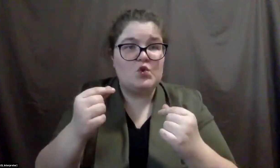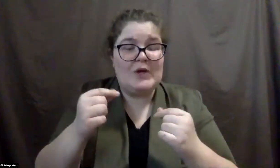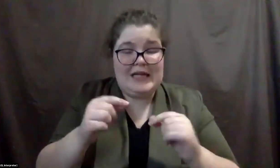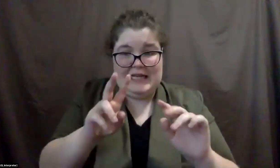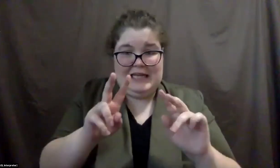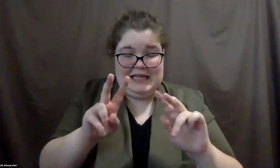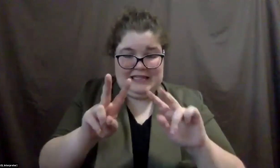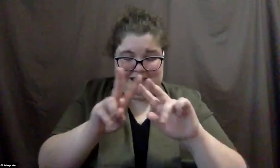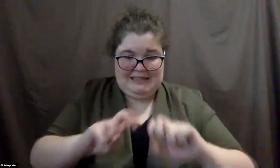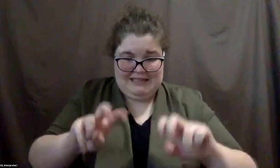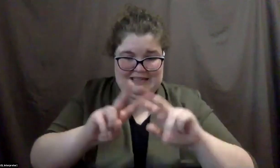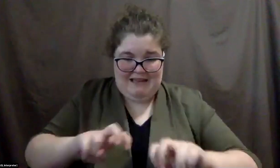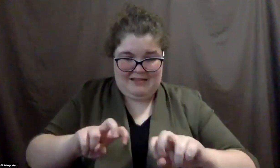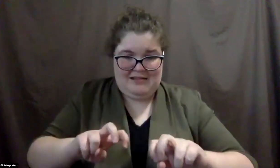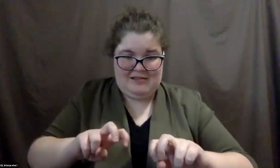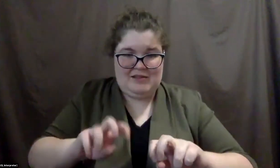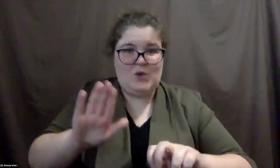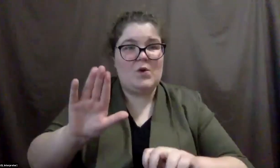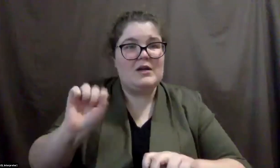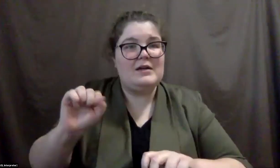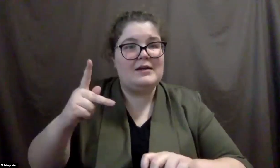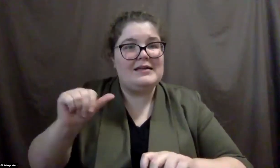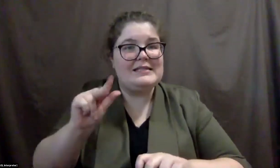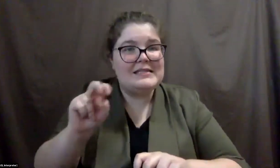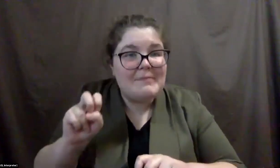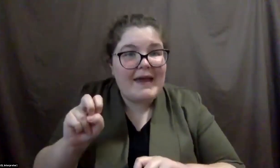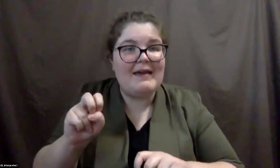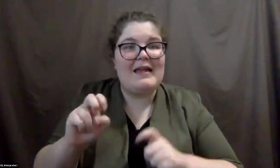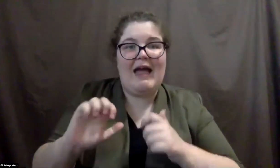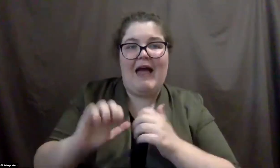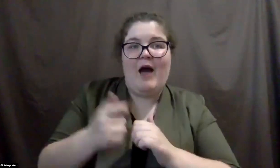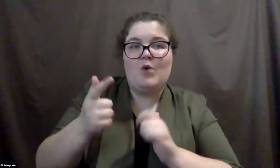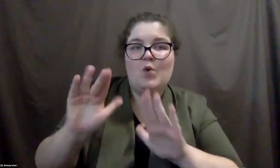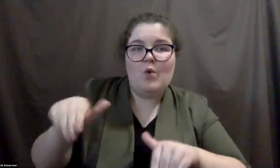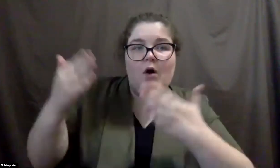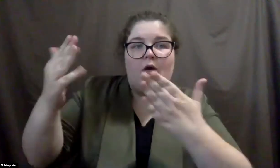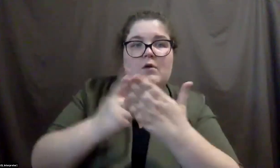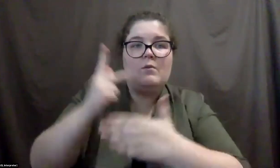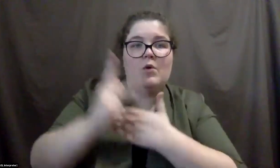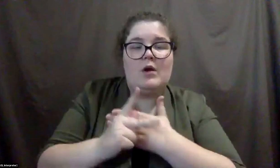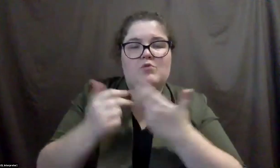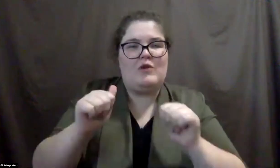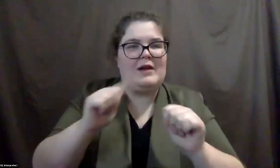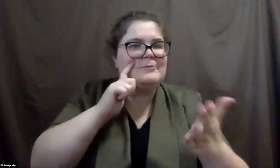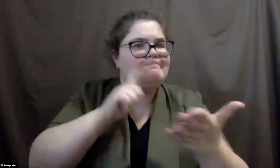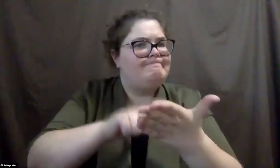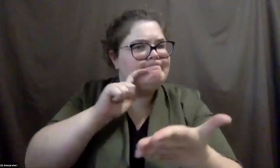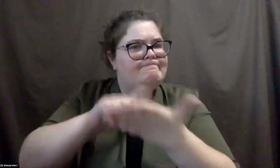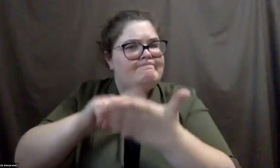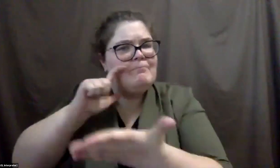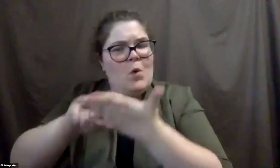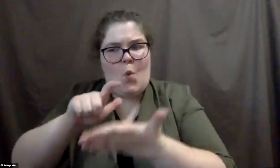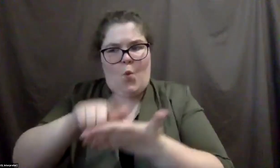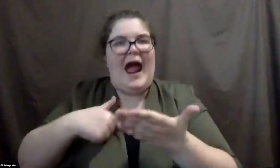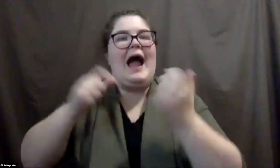of, of, um, of your space and, and how you're offering your programs. And try to identify those areas that you, you can